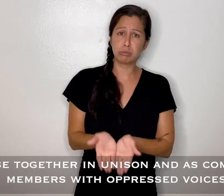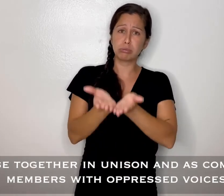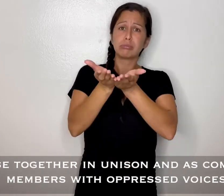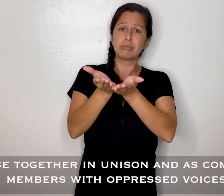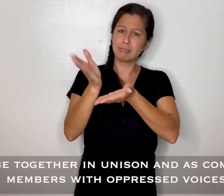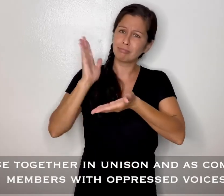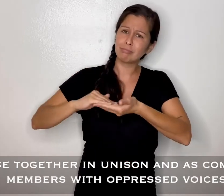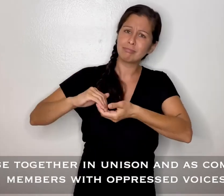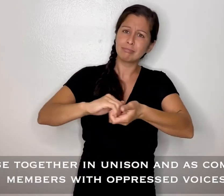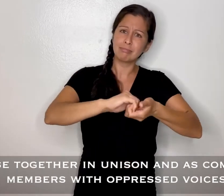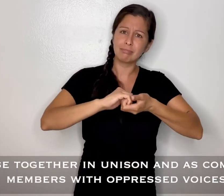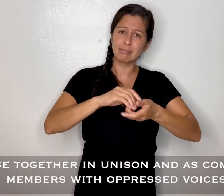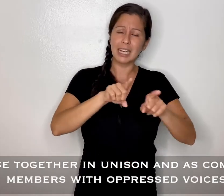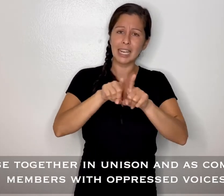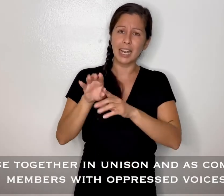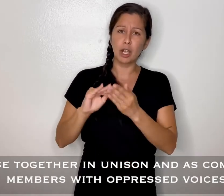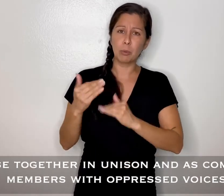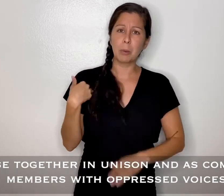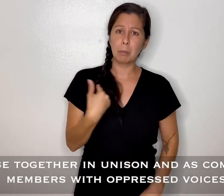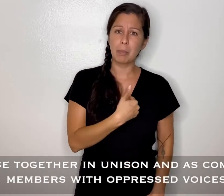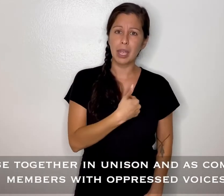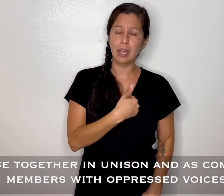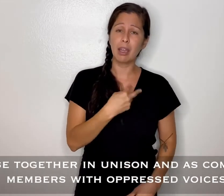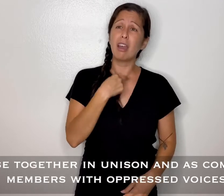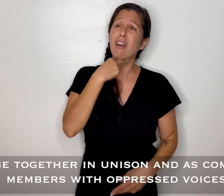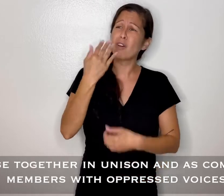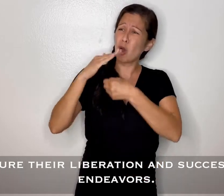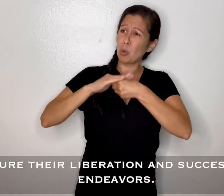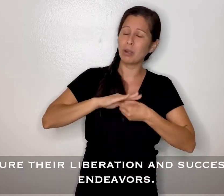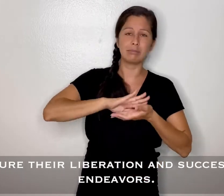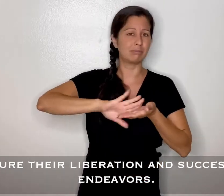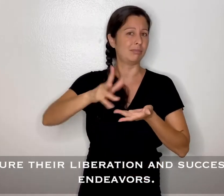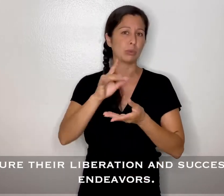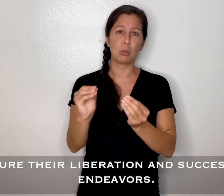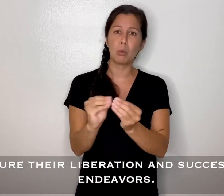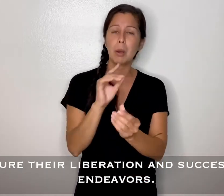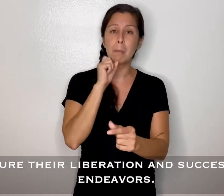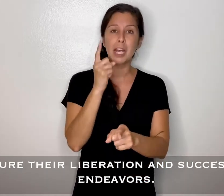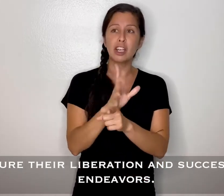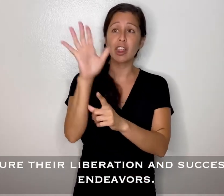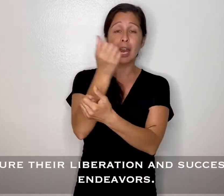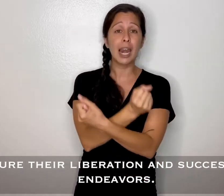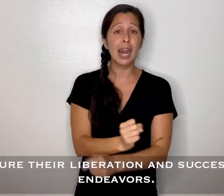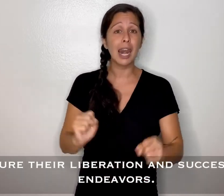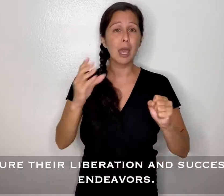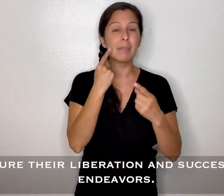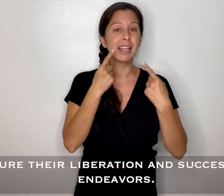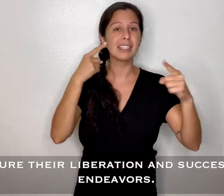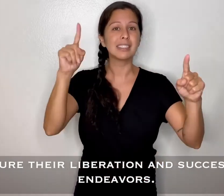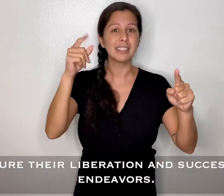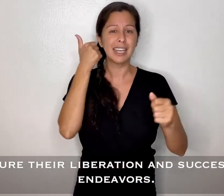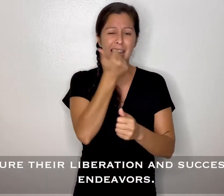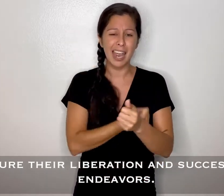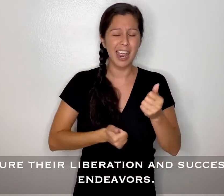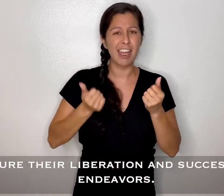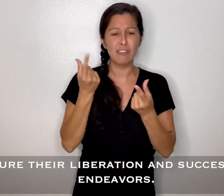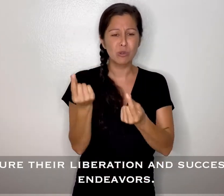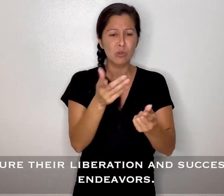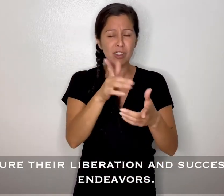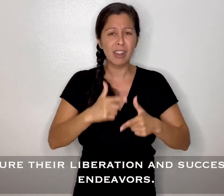We rise together in unison and as community members with oppressed voices to ensure their liberation and success in